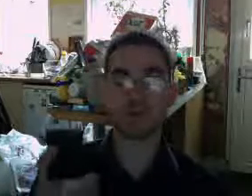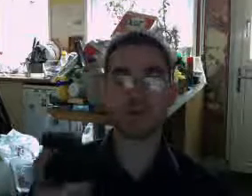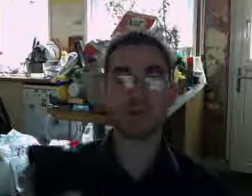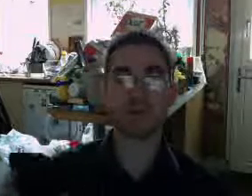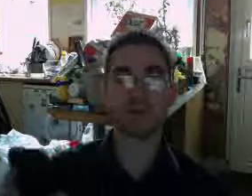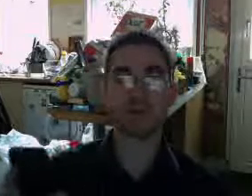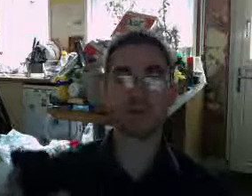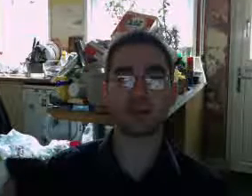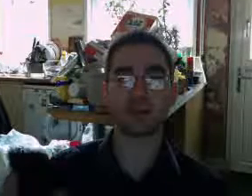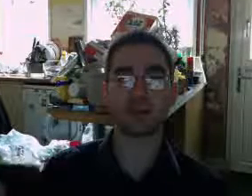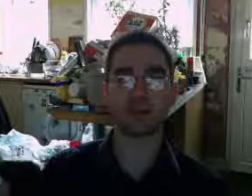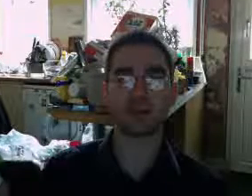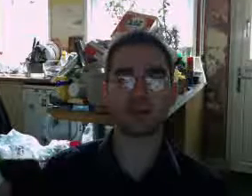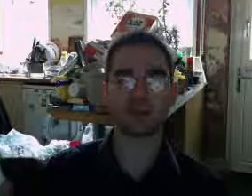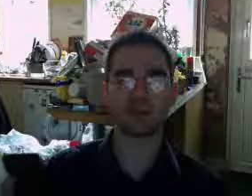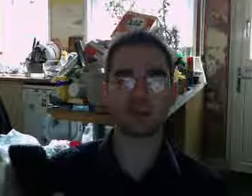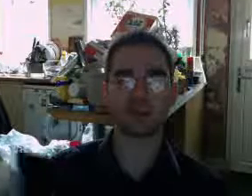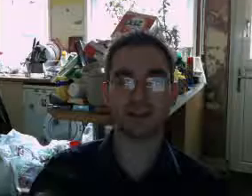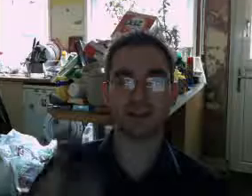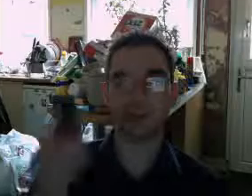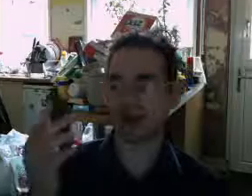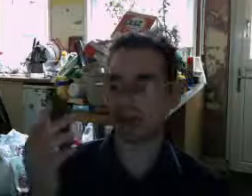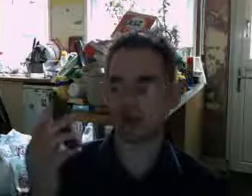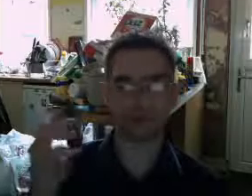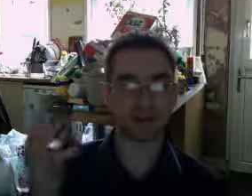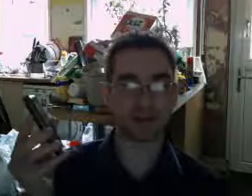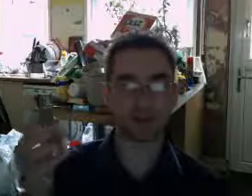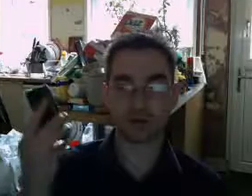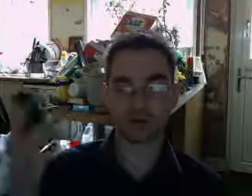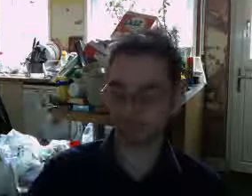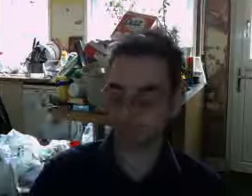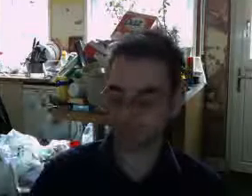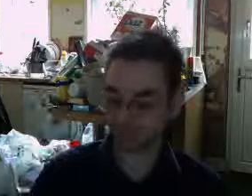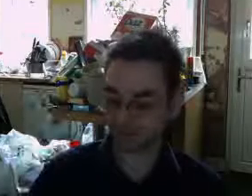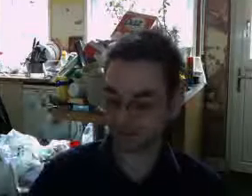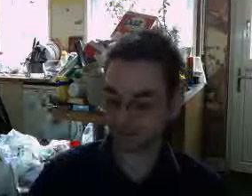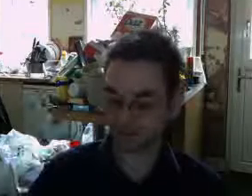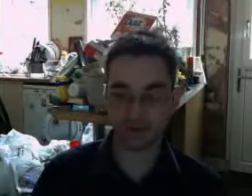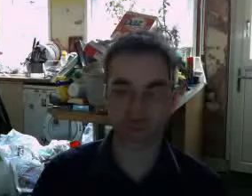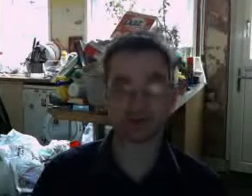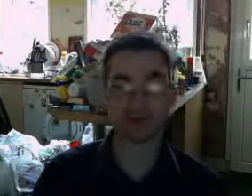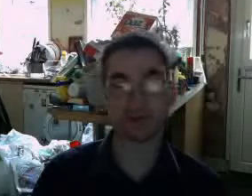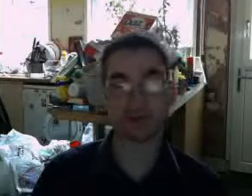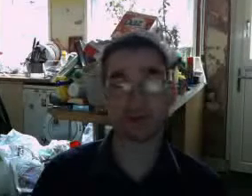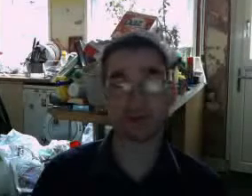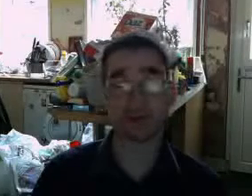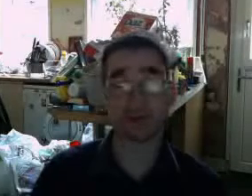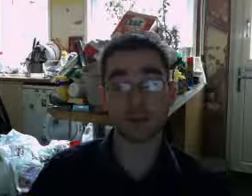I'm really bored in the middle of work, and I'm on a break, I can quickly call her up and have a conversation with her, and that's been